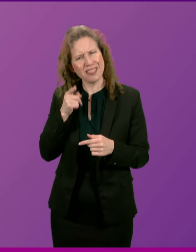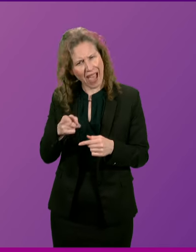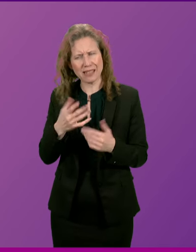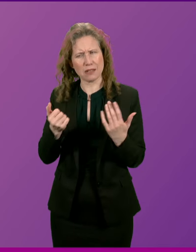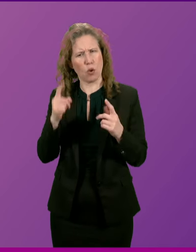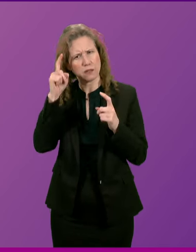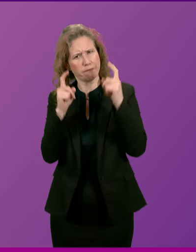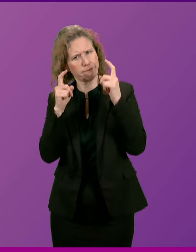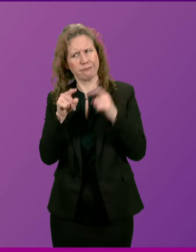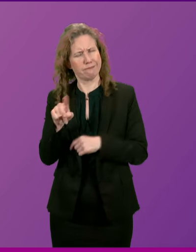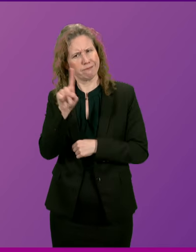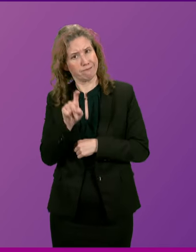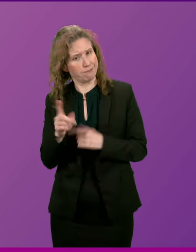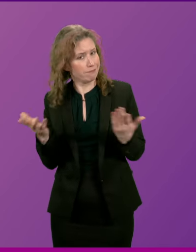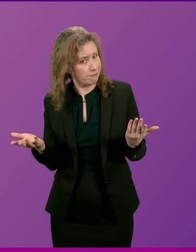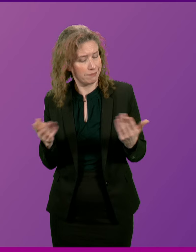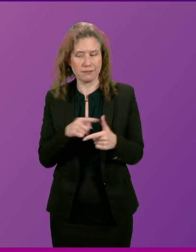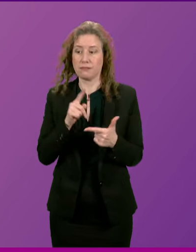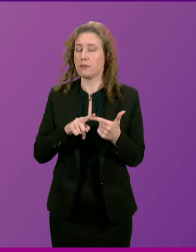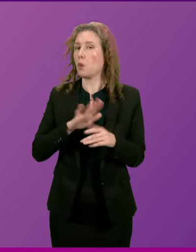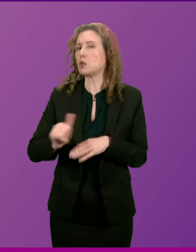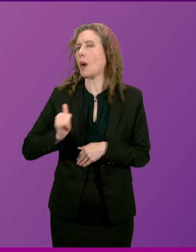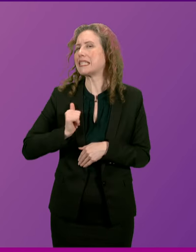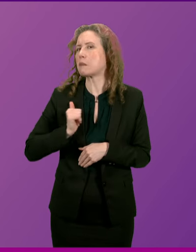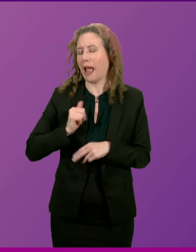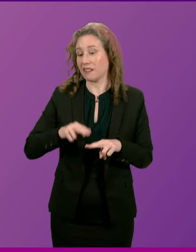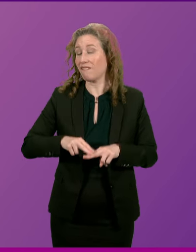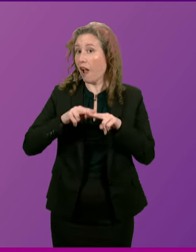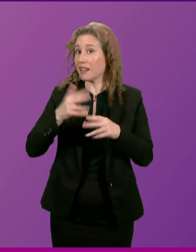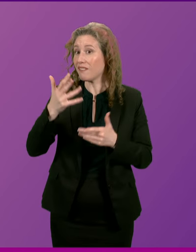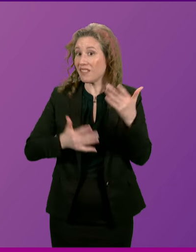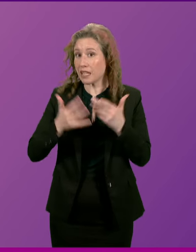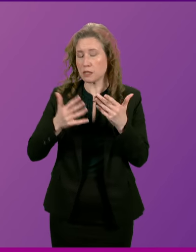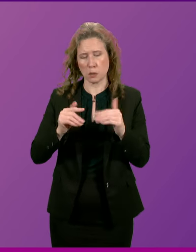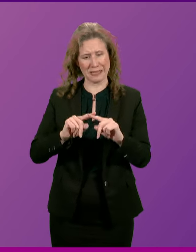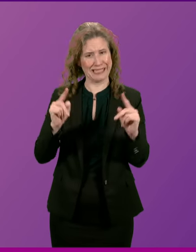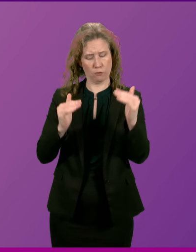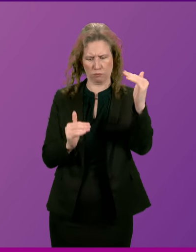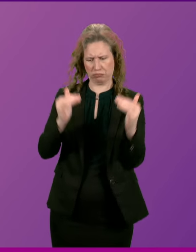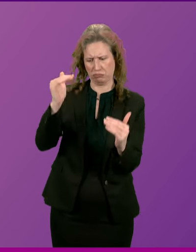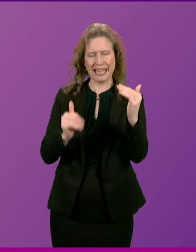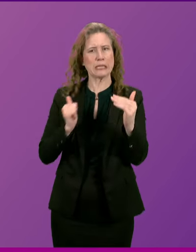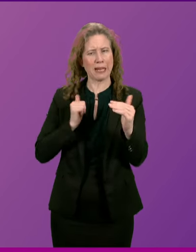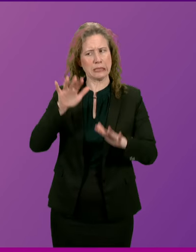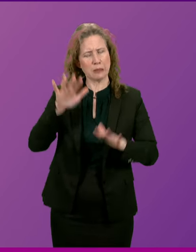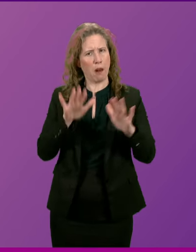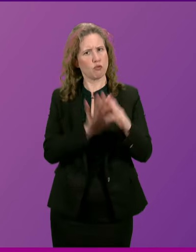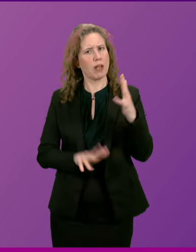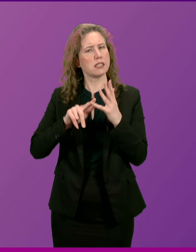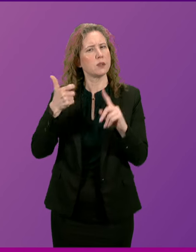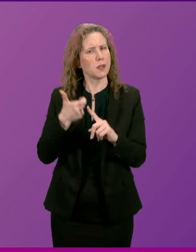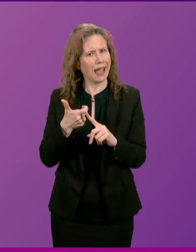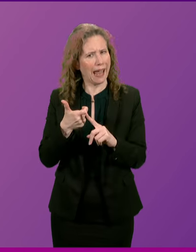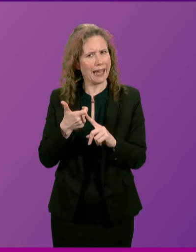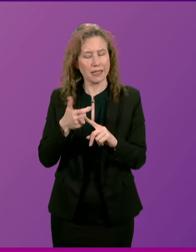questions itself. Secondly, we do not expect the final figures to be markedly different from elsewhere in the UK or